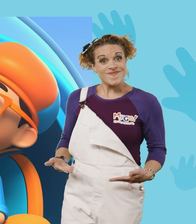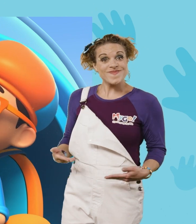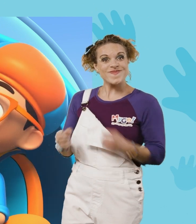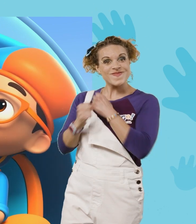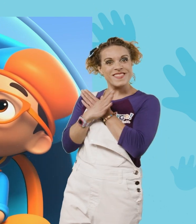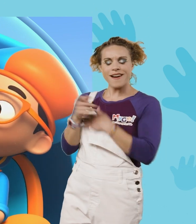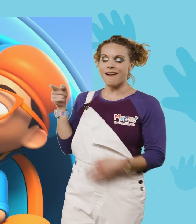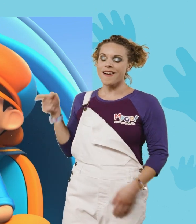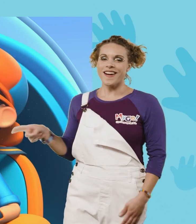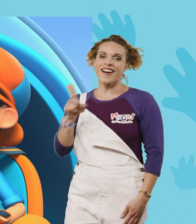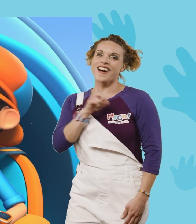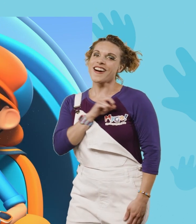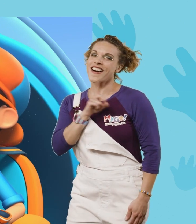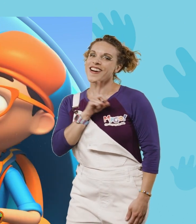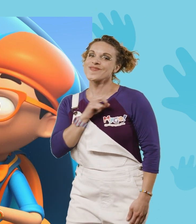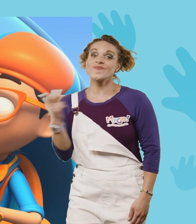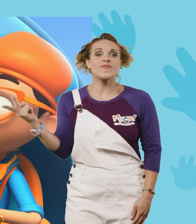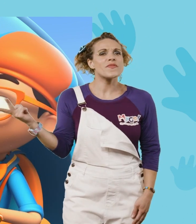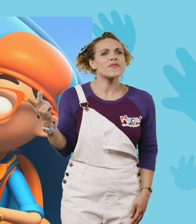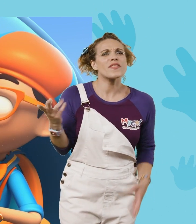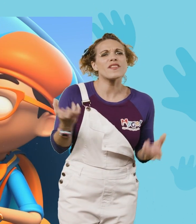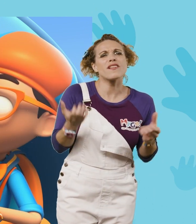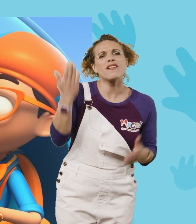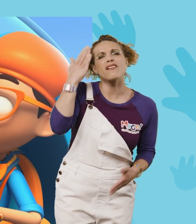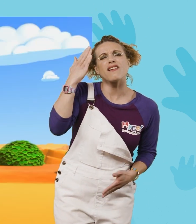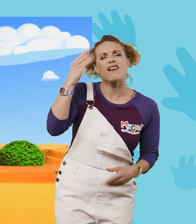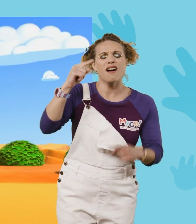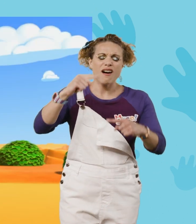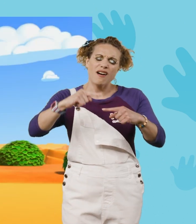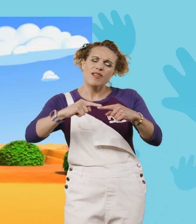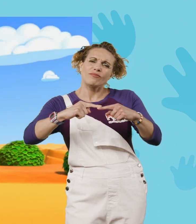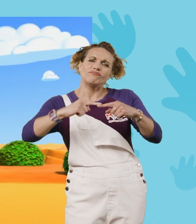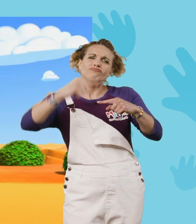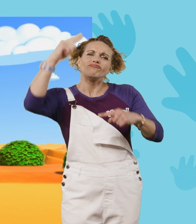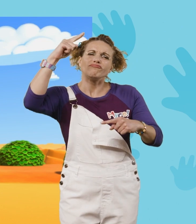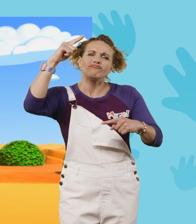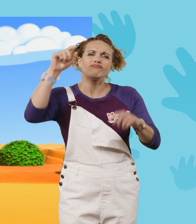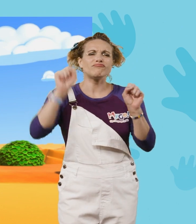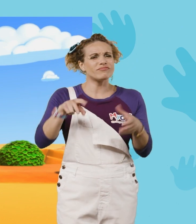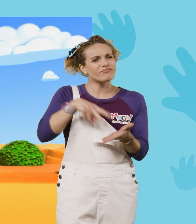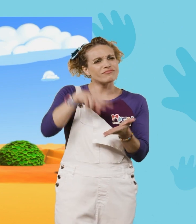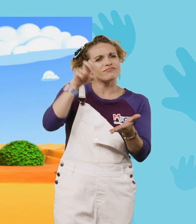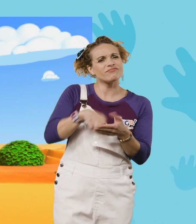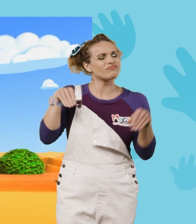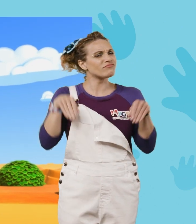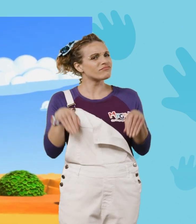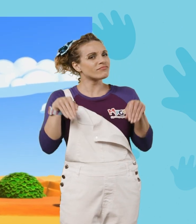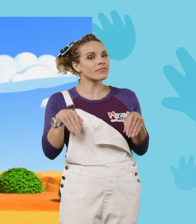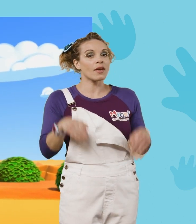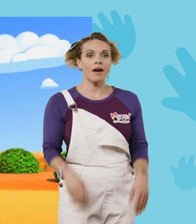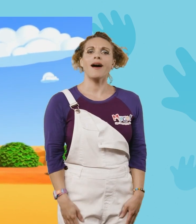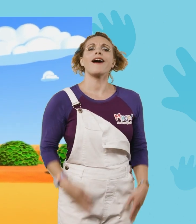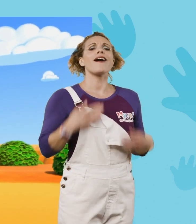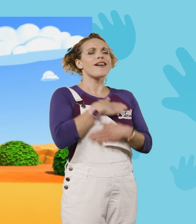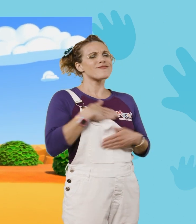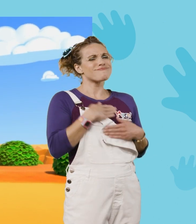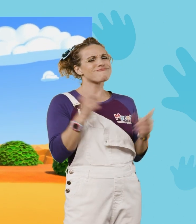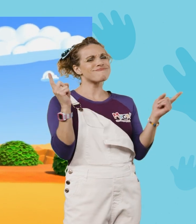me Blippi, and this is Deebo! We wanted to see how high a kangaroo can jump! Pleasure to meet you!